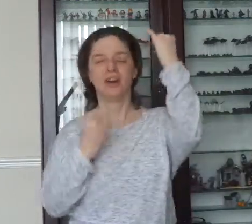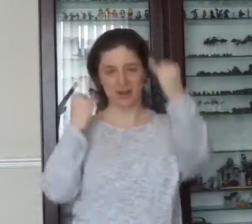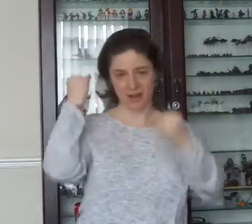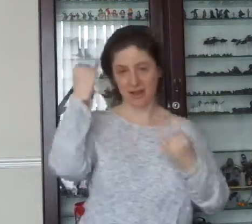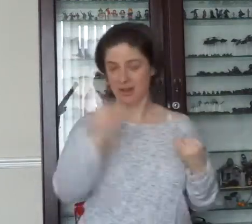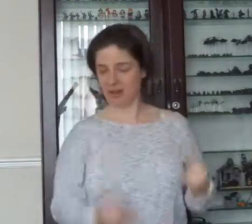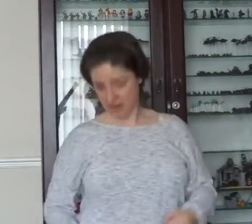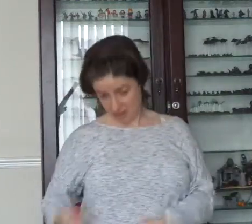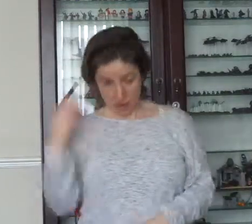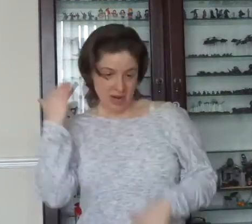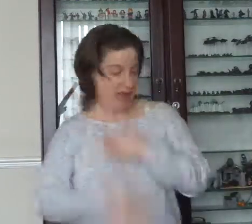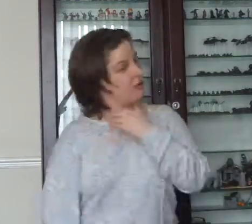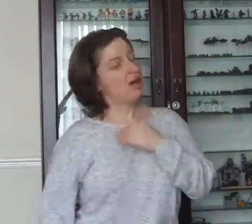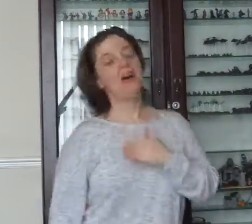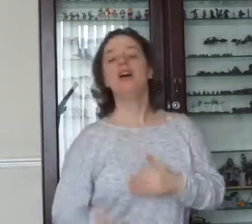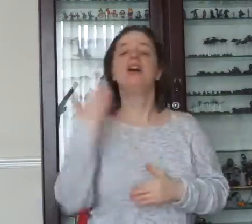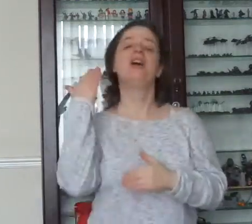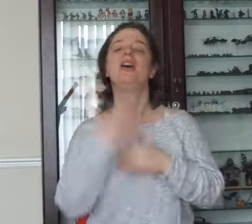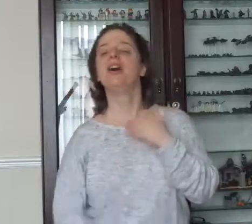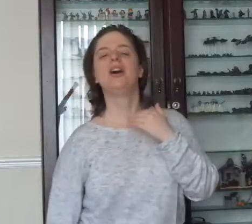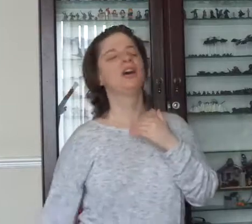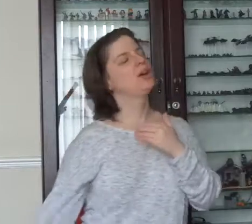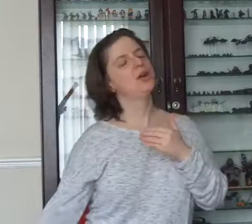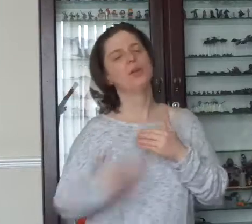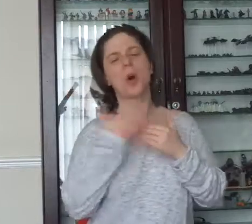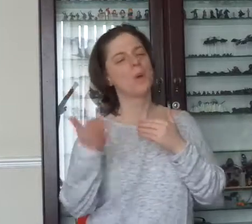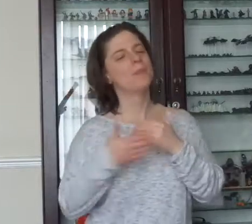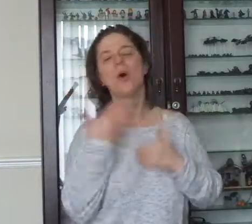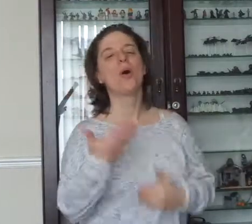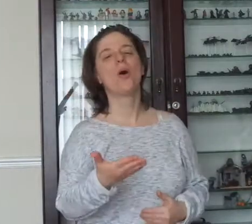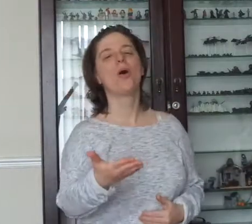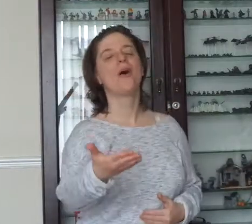no never, no more.